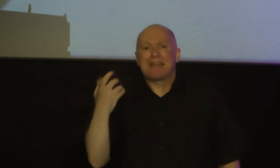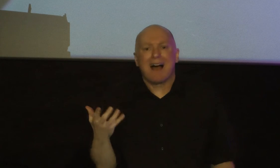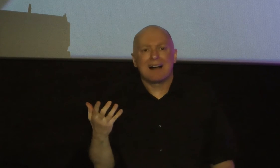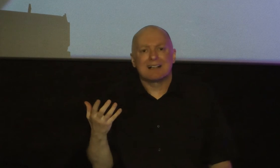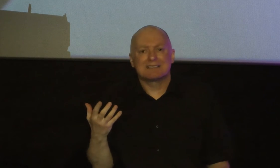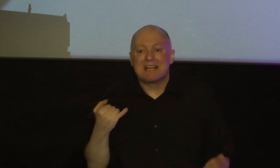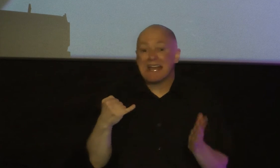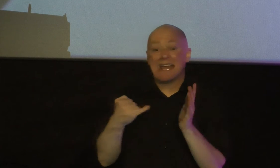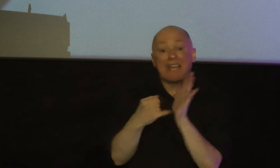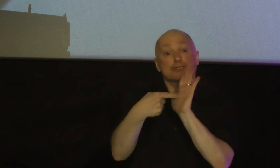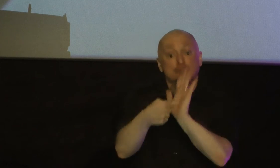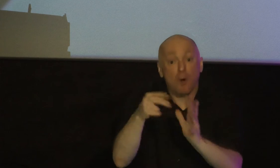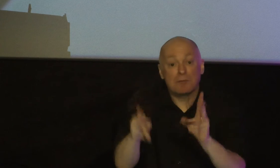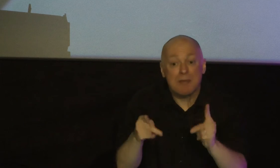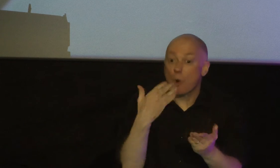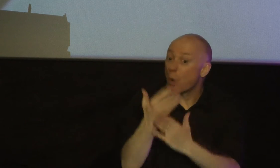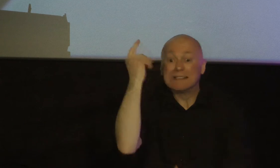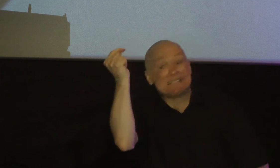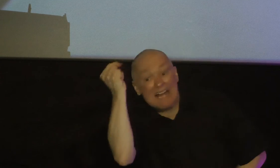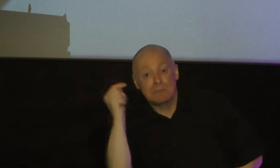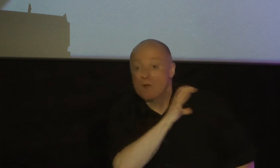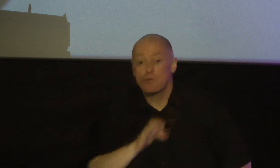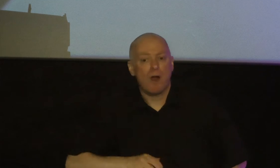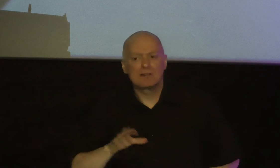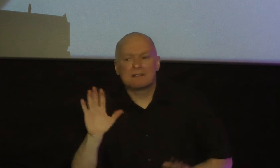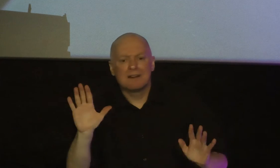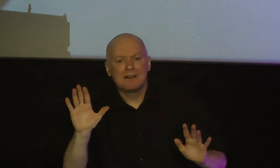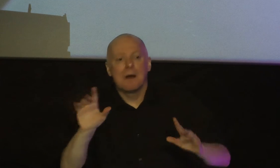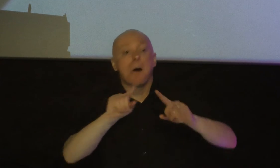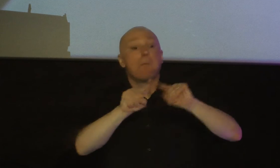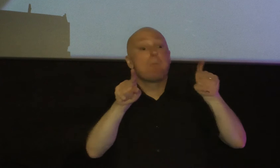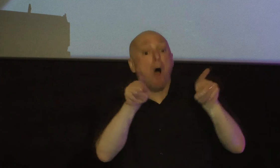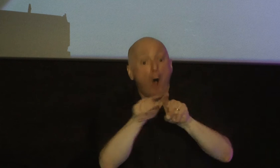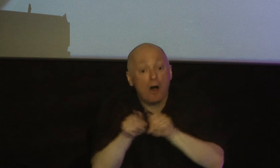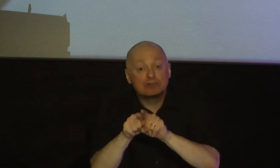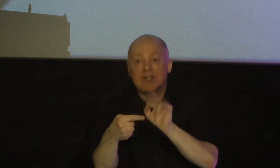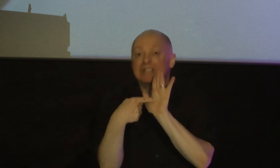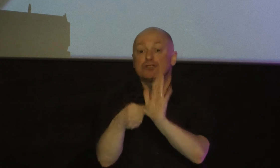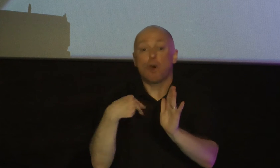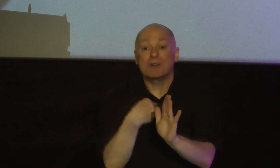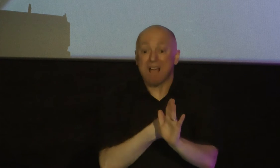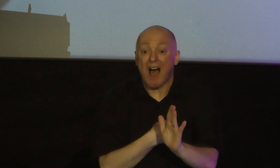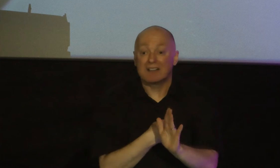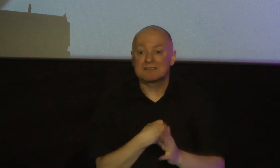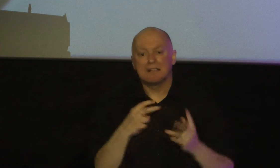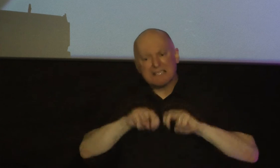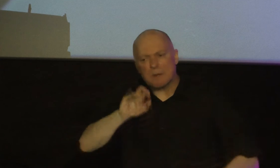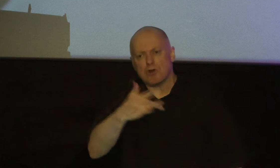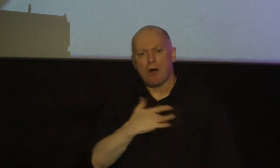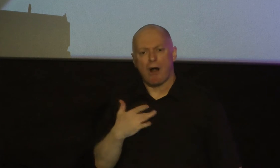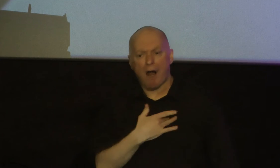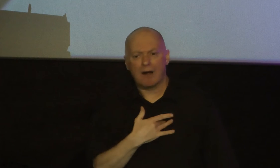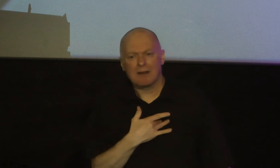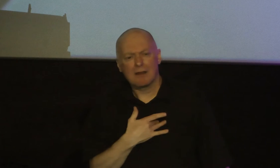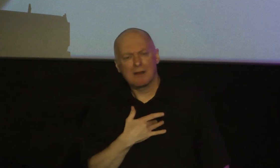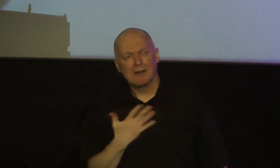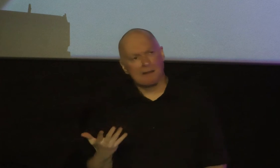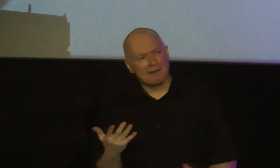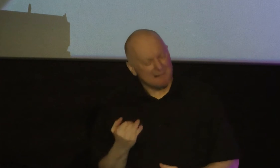shows people a good testimony of christ but it actually shows us if we examine our hearts how real this thing is how me